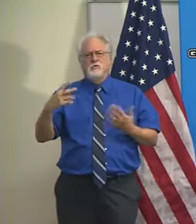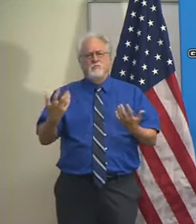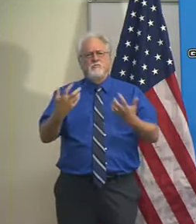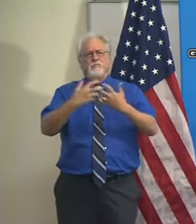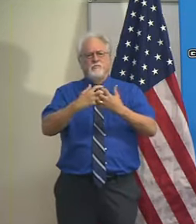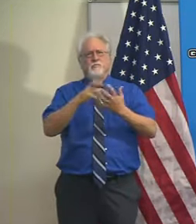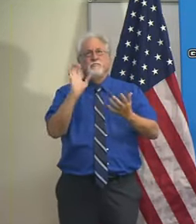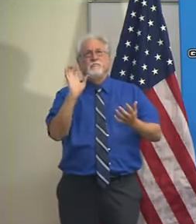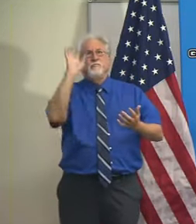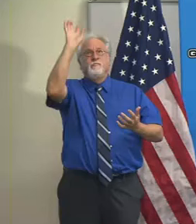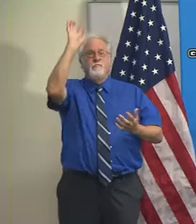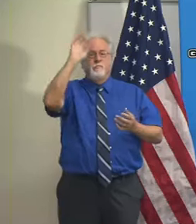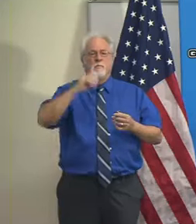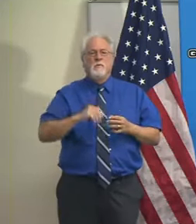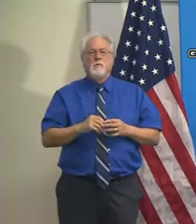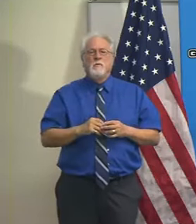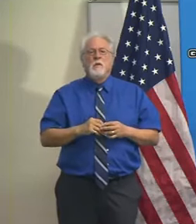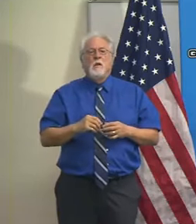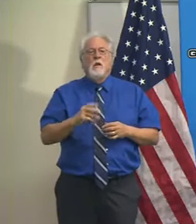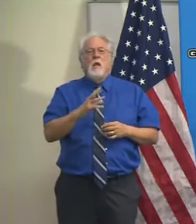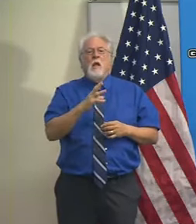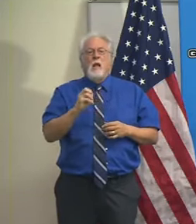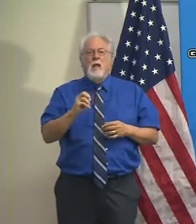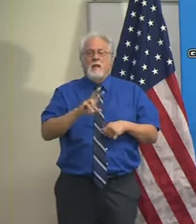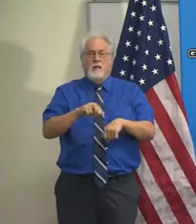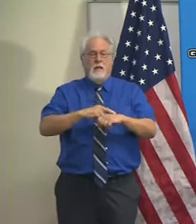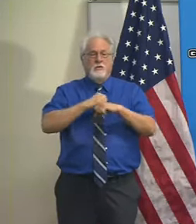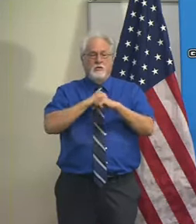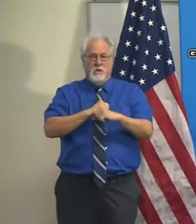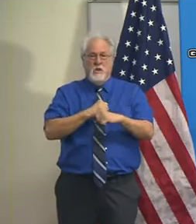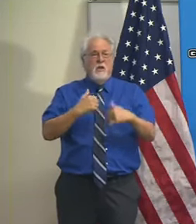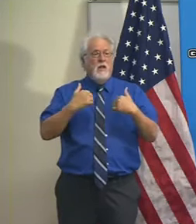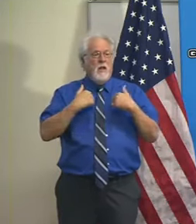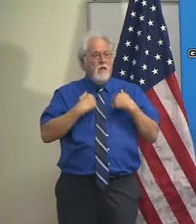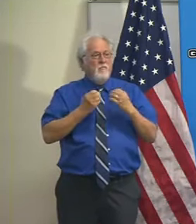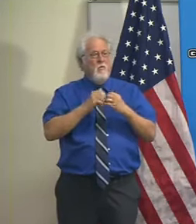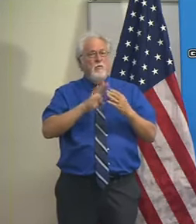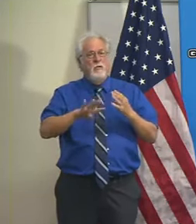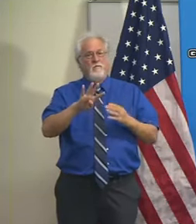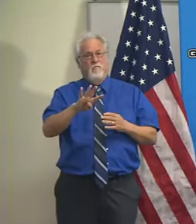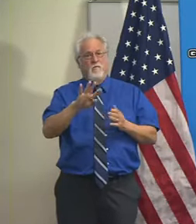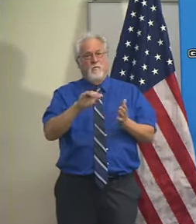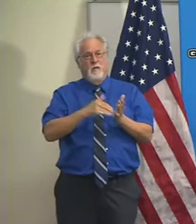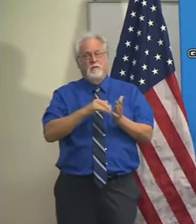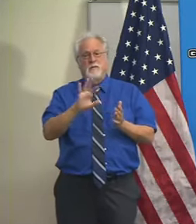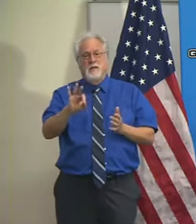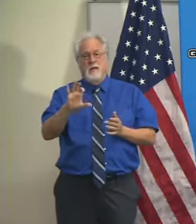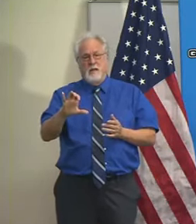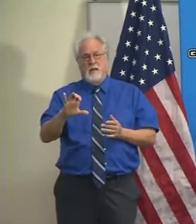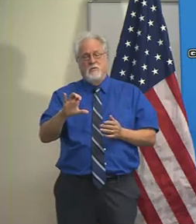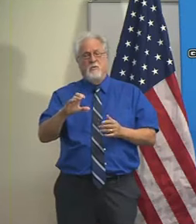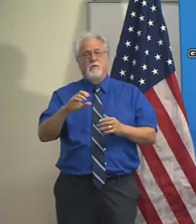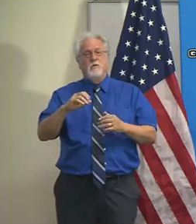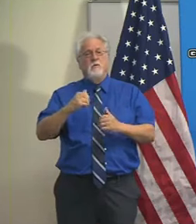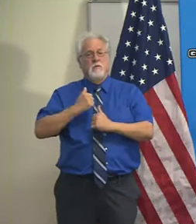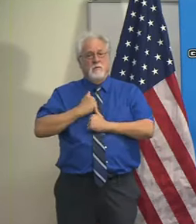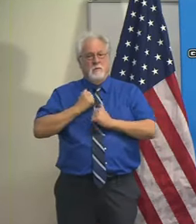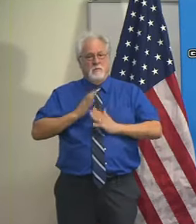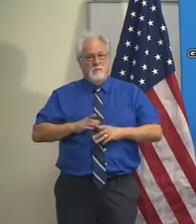alarms. The National Guard has over 4,900 guardsmen activated.